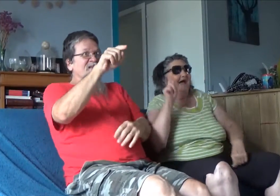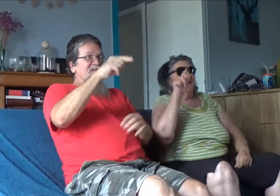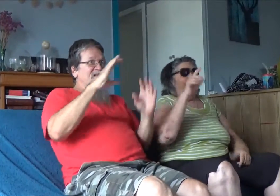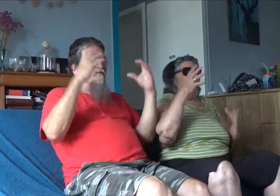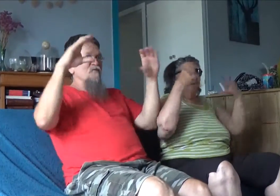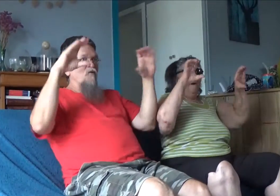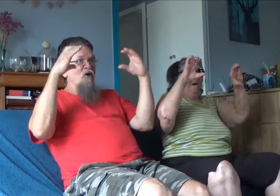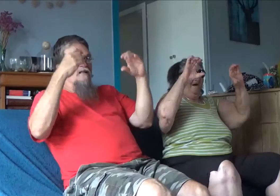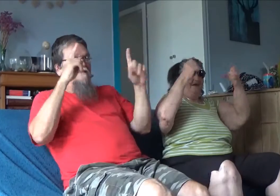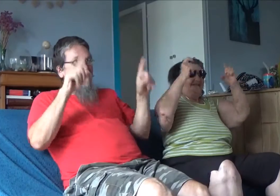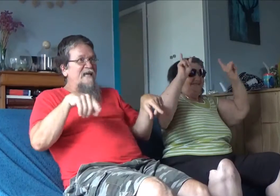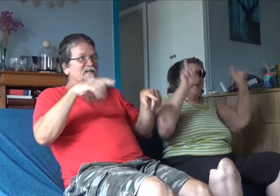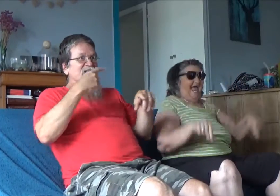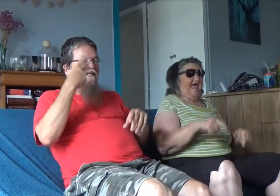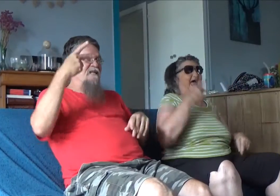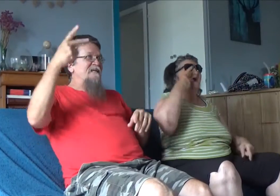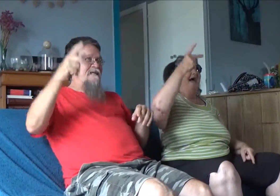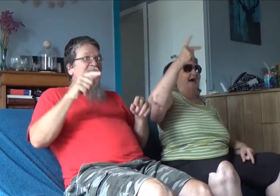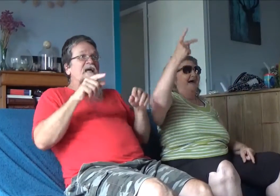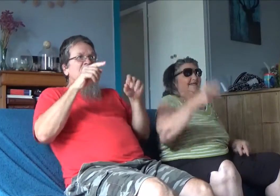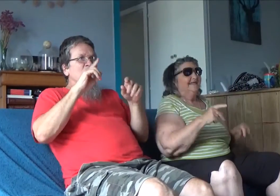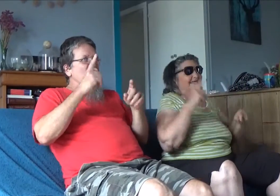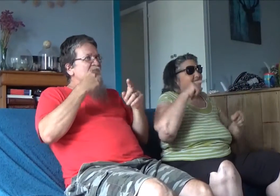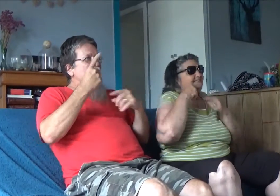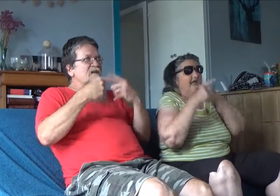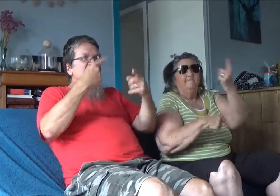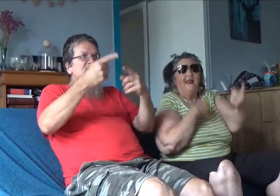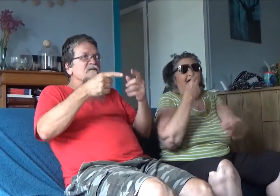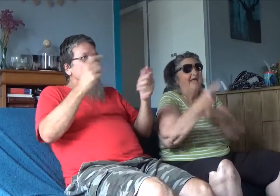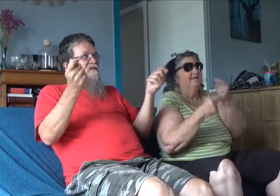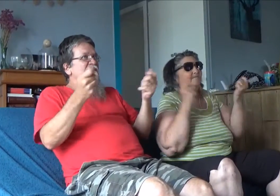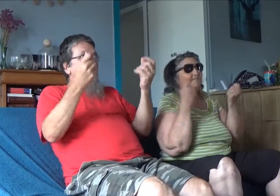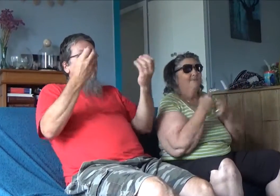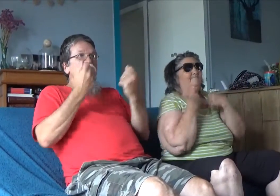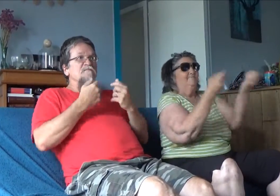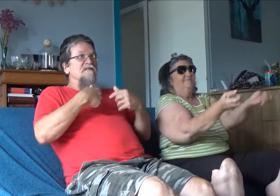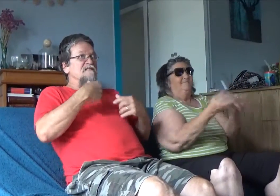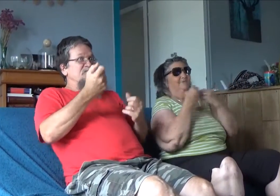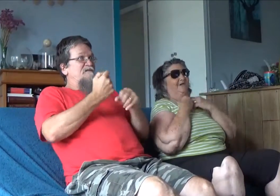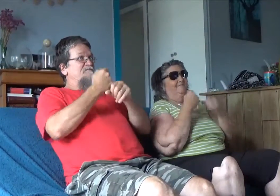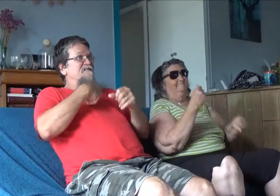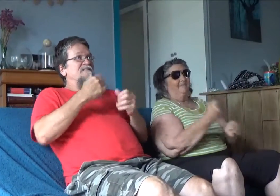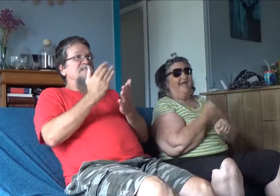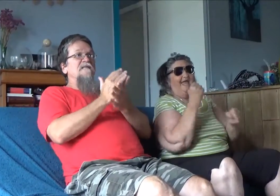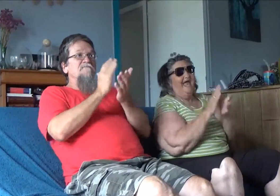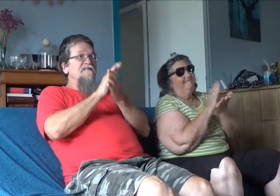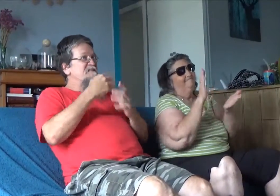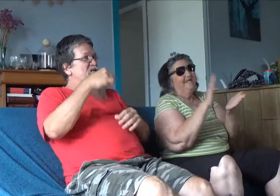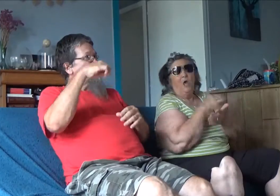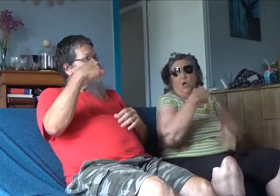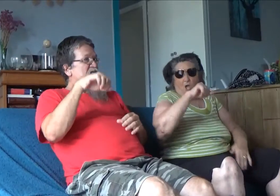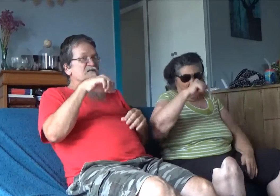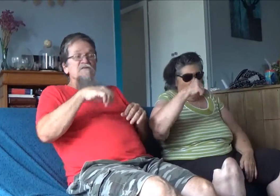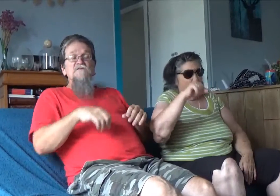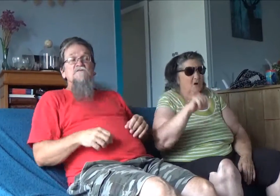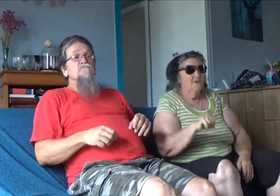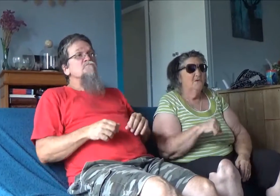Outside the carolers start to sing I can't describe the joy they bring Cause joy is something they don't bring